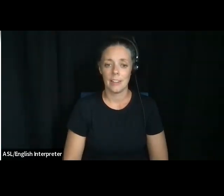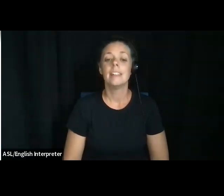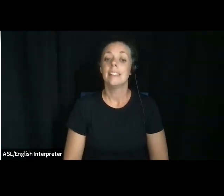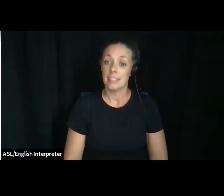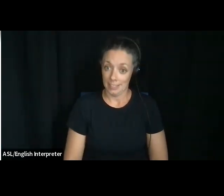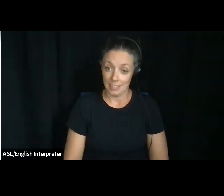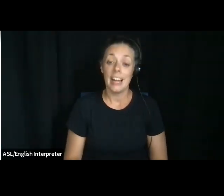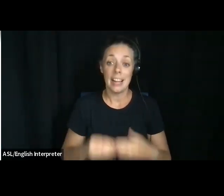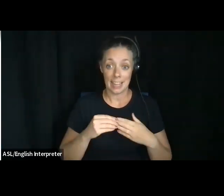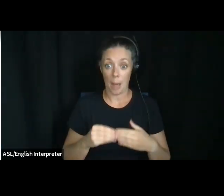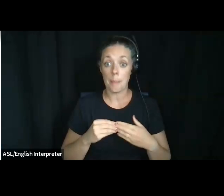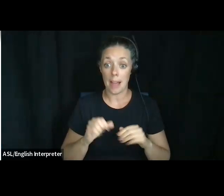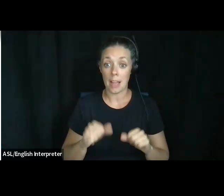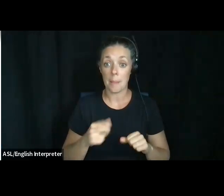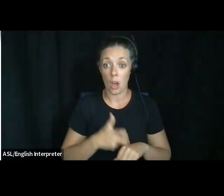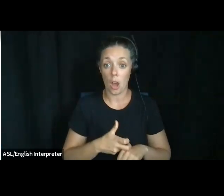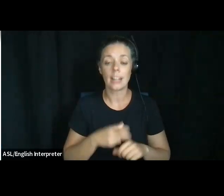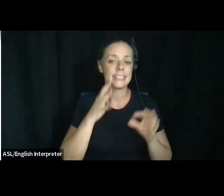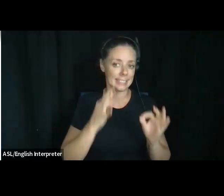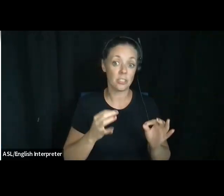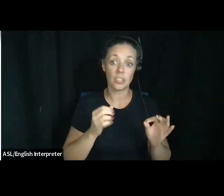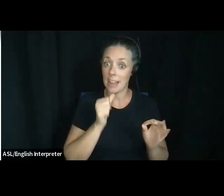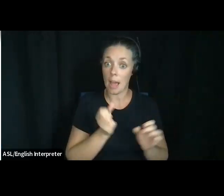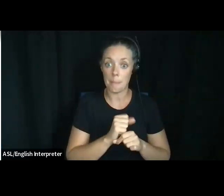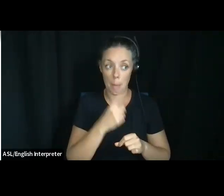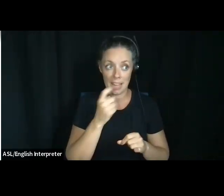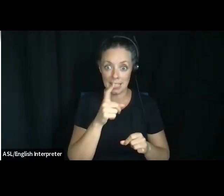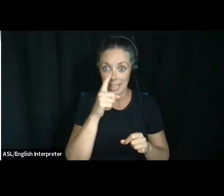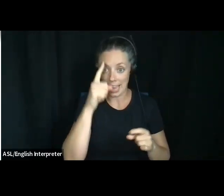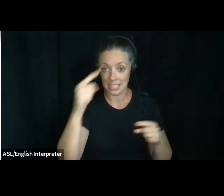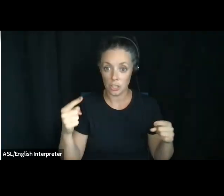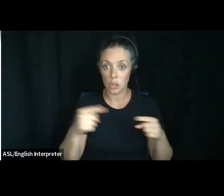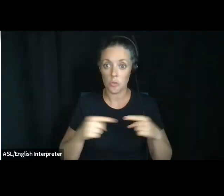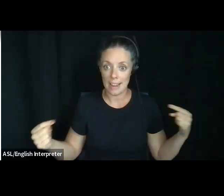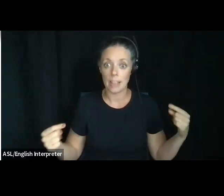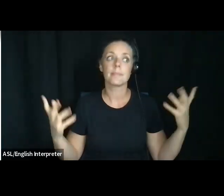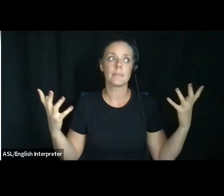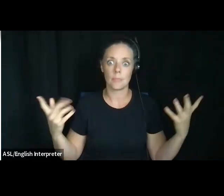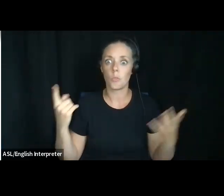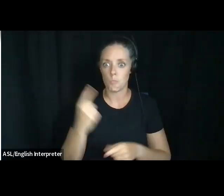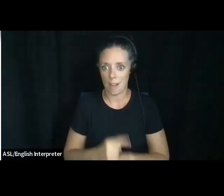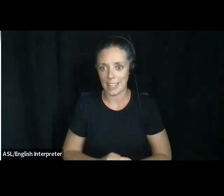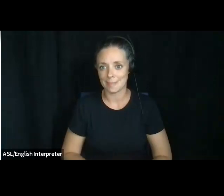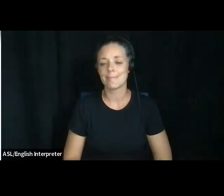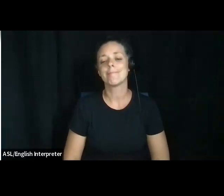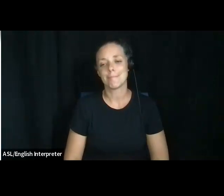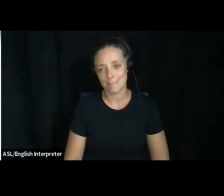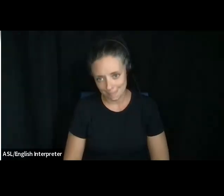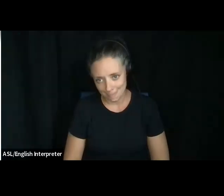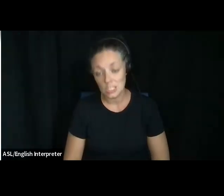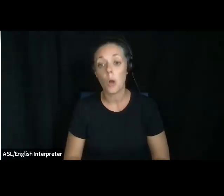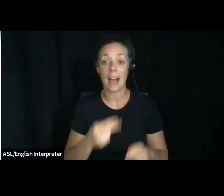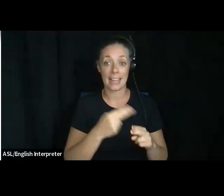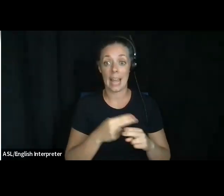Compromise can be hard decisions, not being made because of disagreement. Right. Right. Both of that. So, um, by naming two